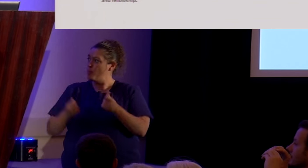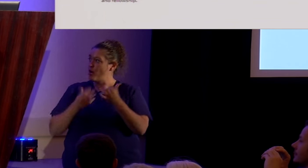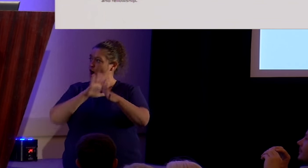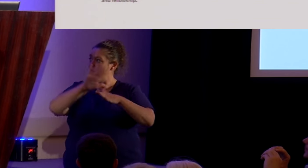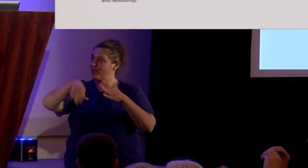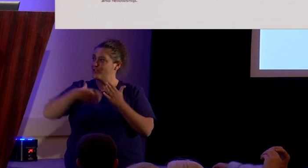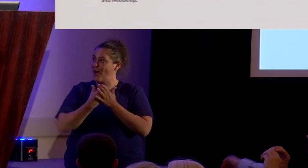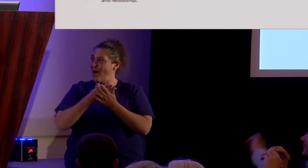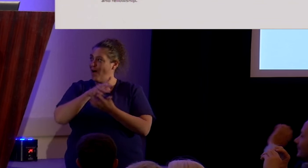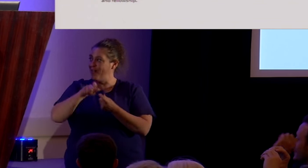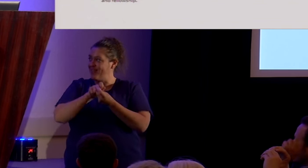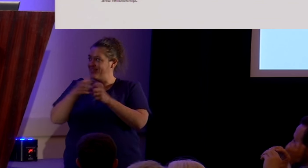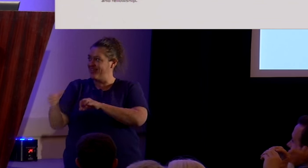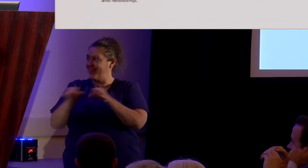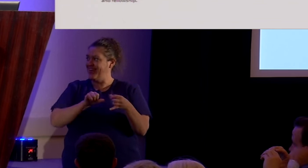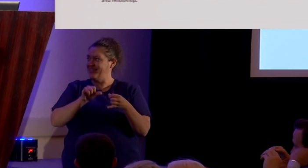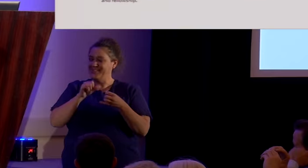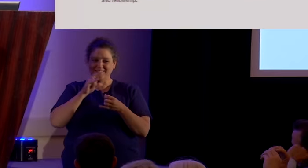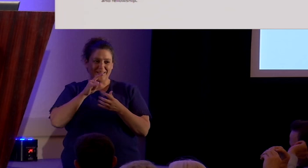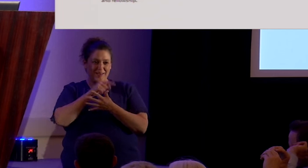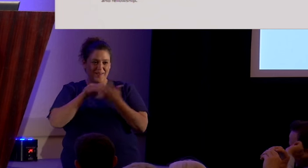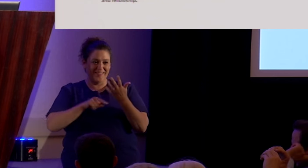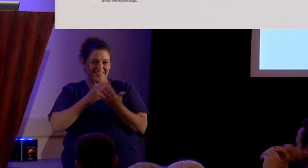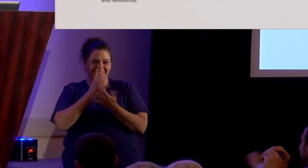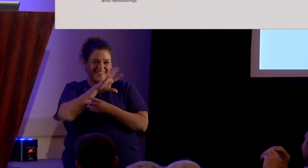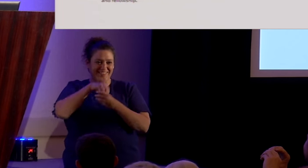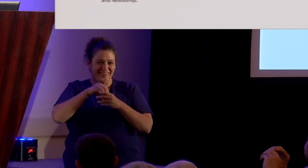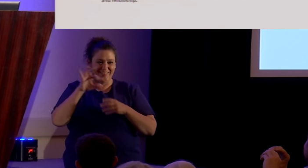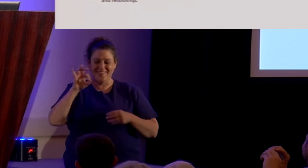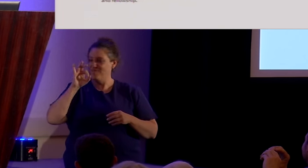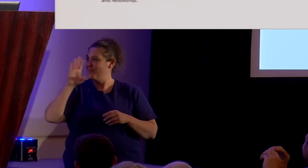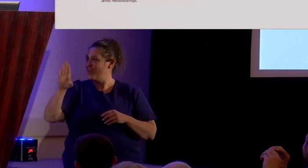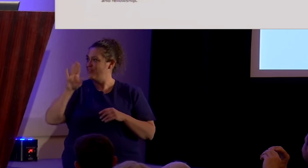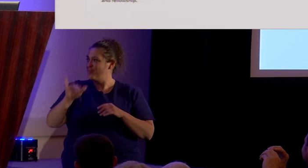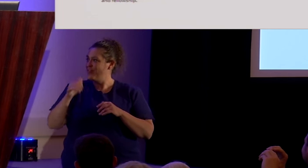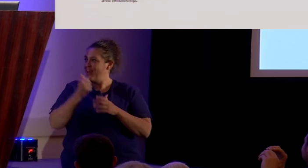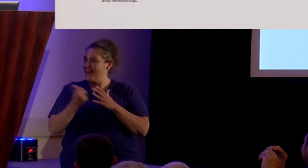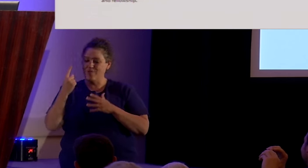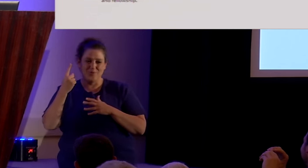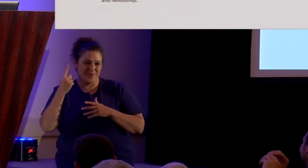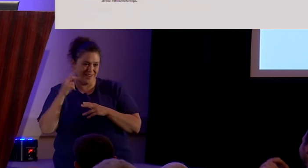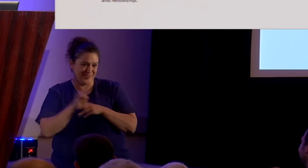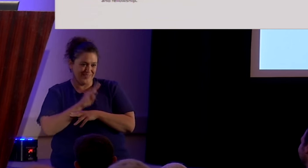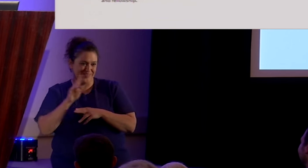the same features as Facebook that everybody uses.